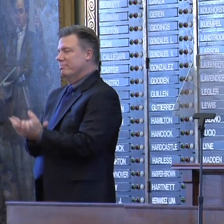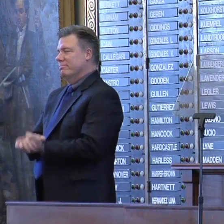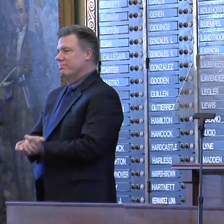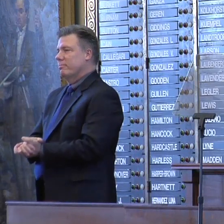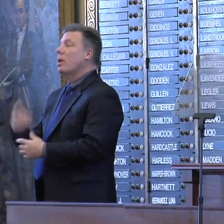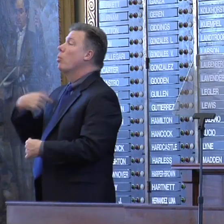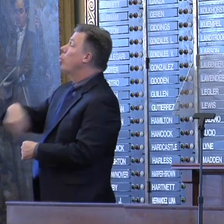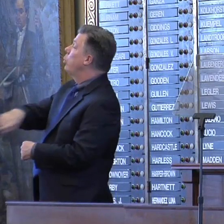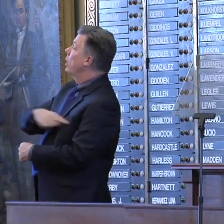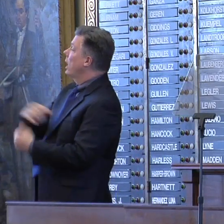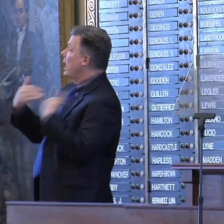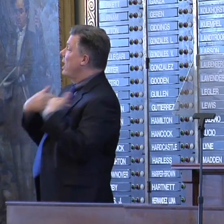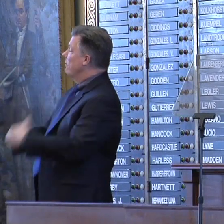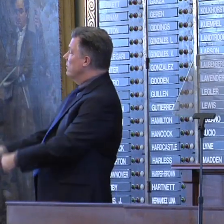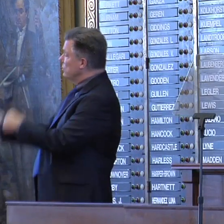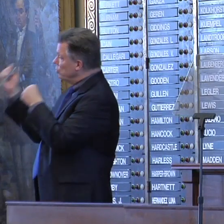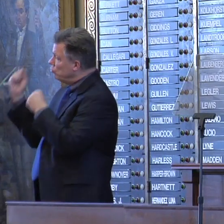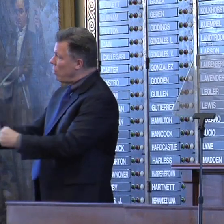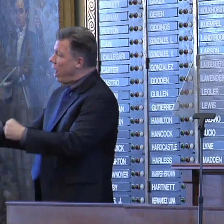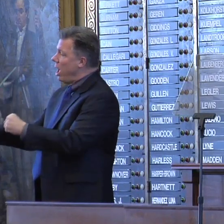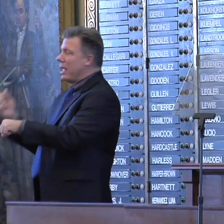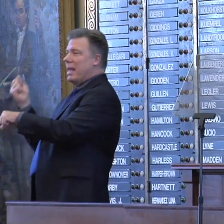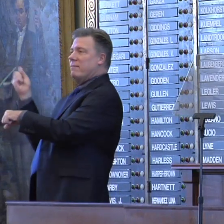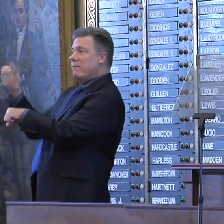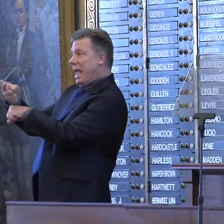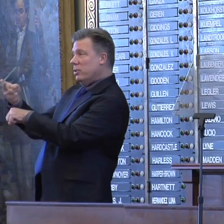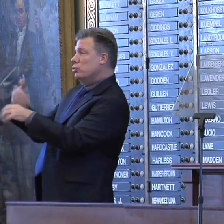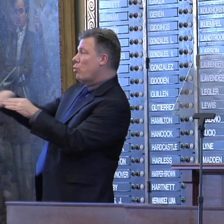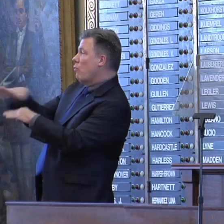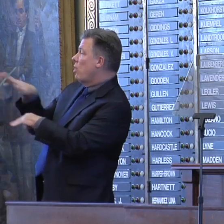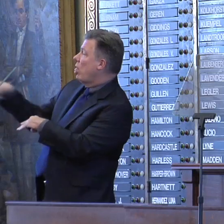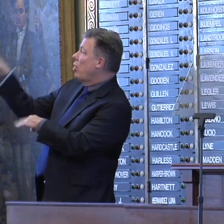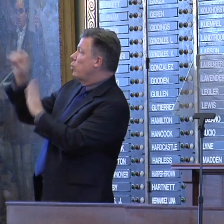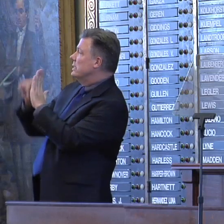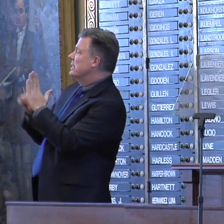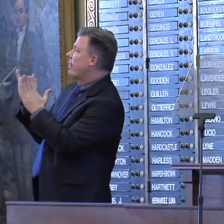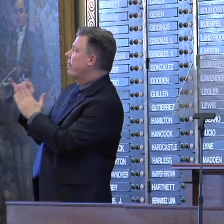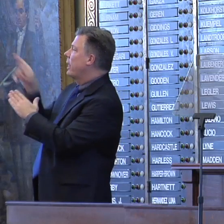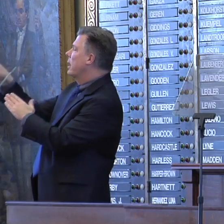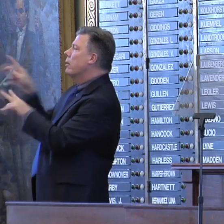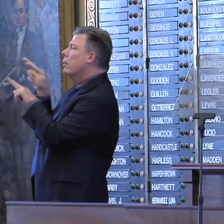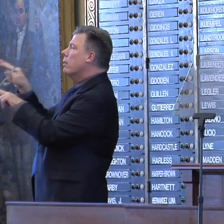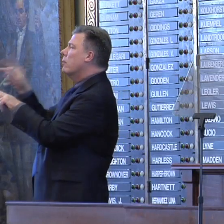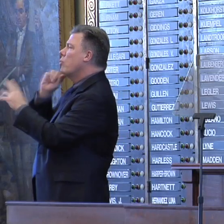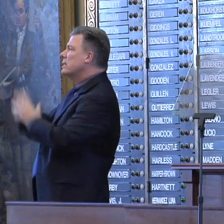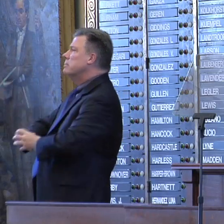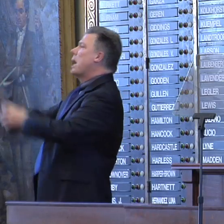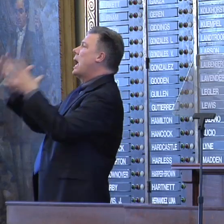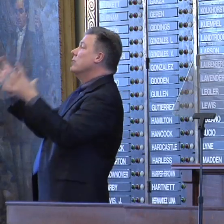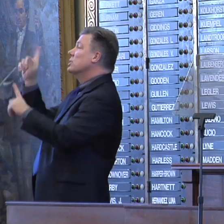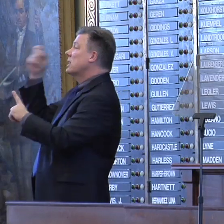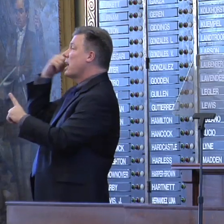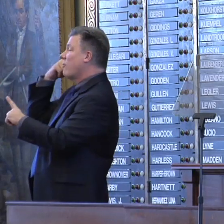We have a strong advantage over those states that care more about the expansion and extension of government than they